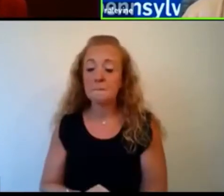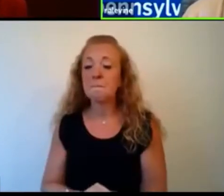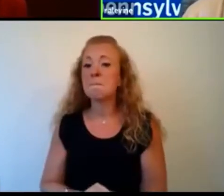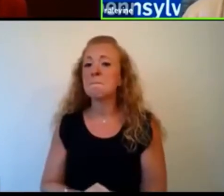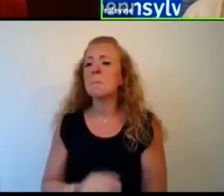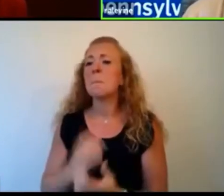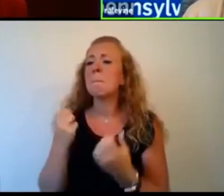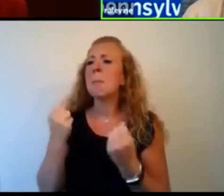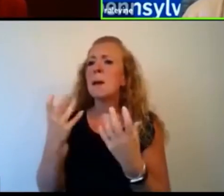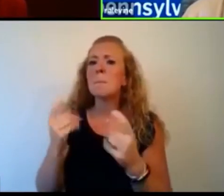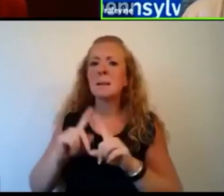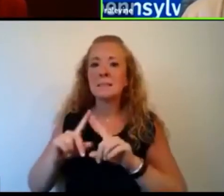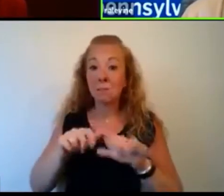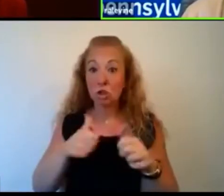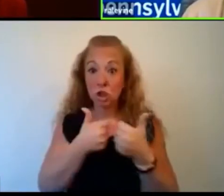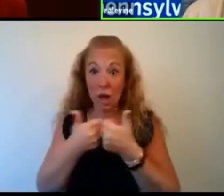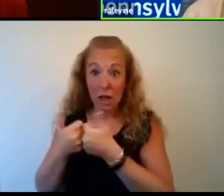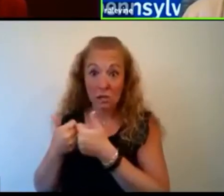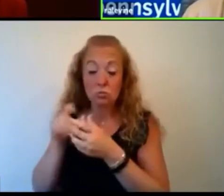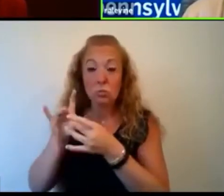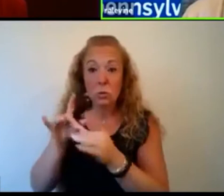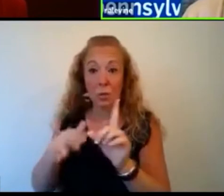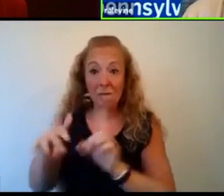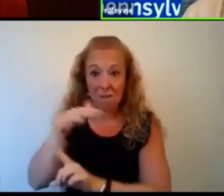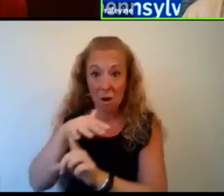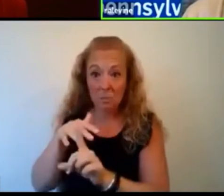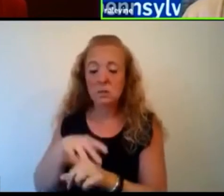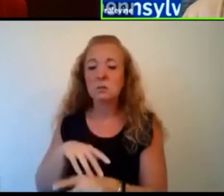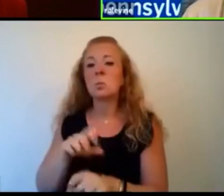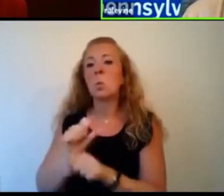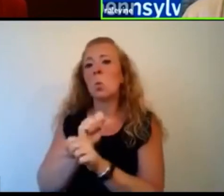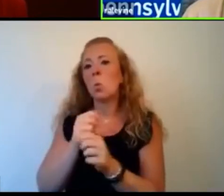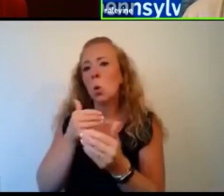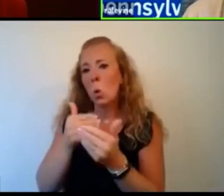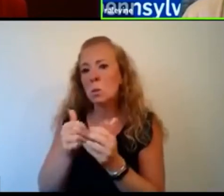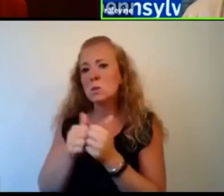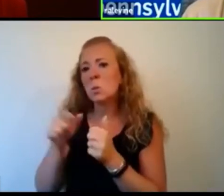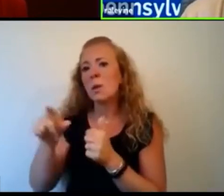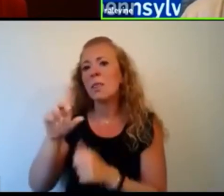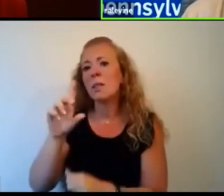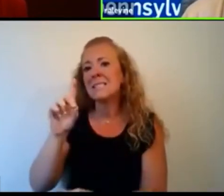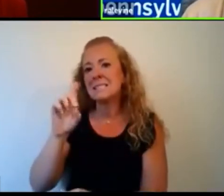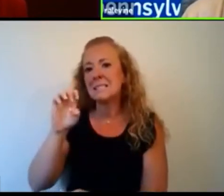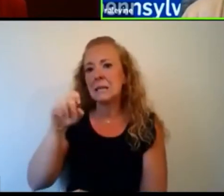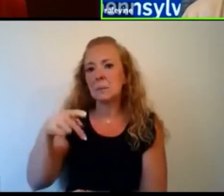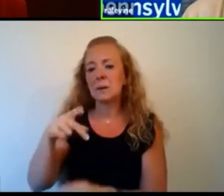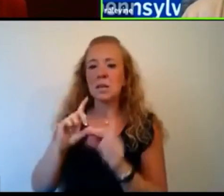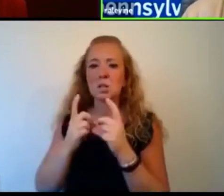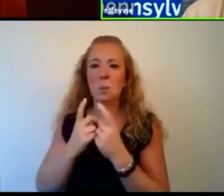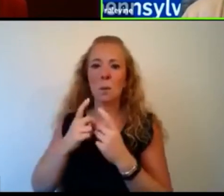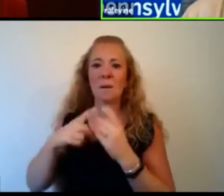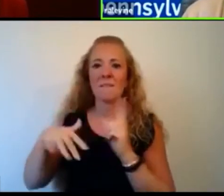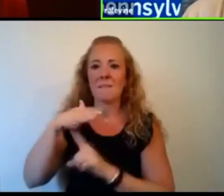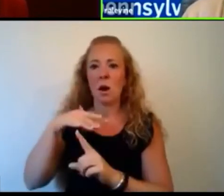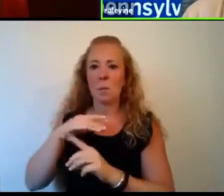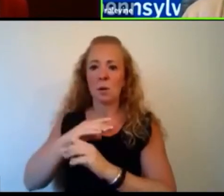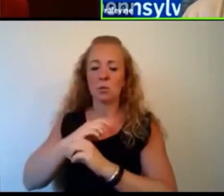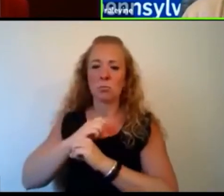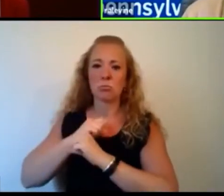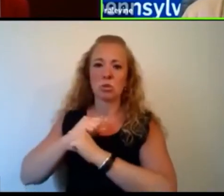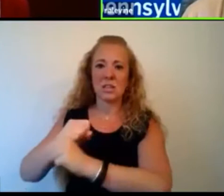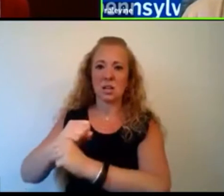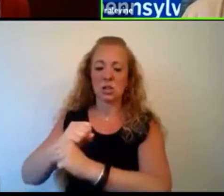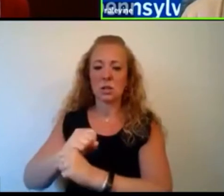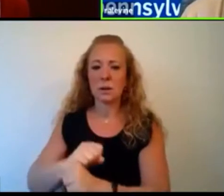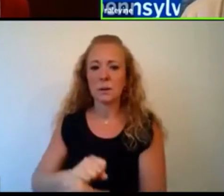different environmental challenges. And in this case, we work closely with the Department of Environmental Protection. One are what are called PFOS or